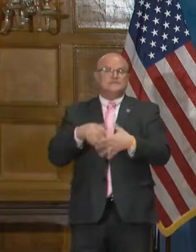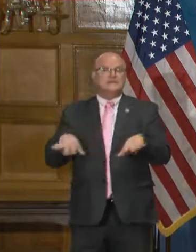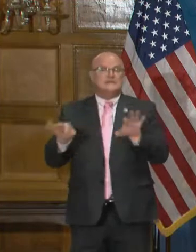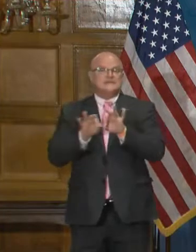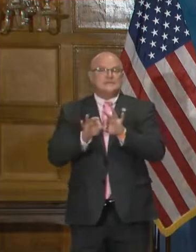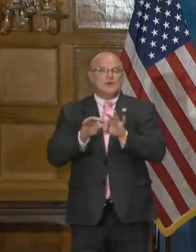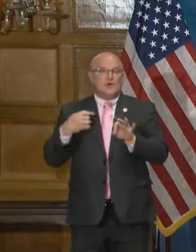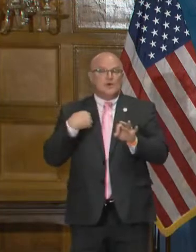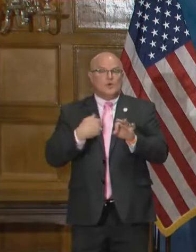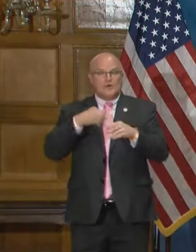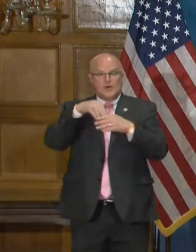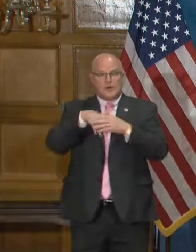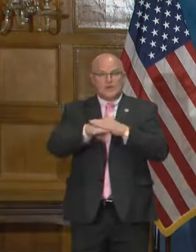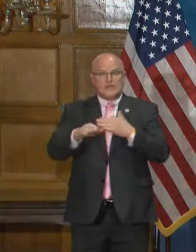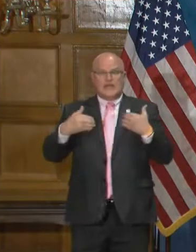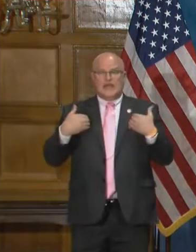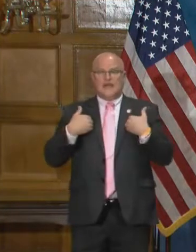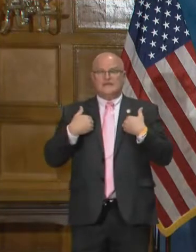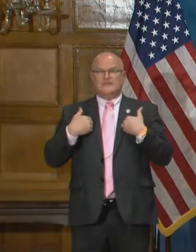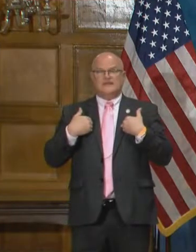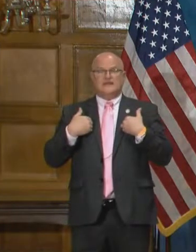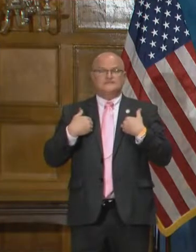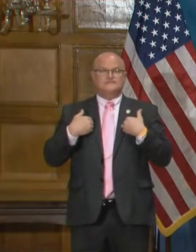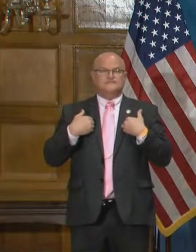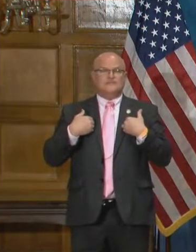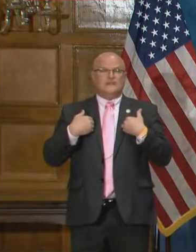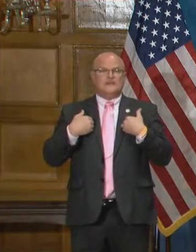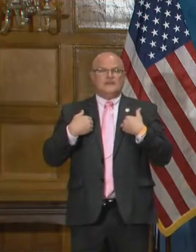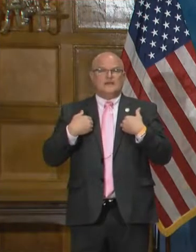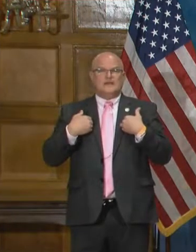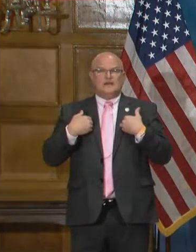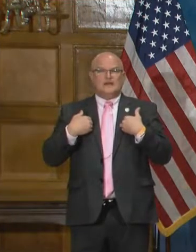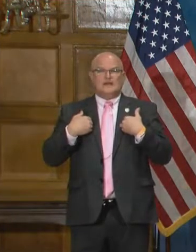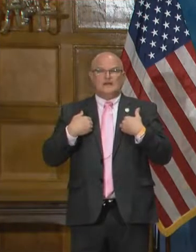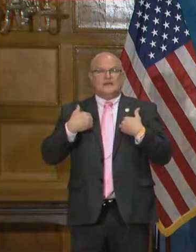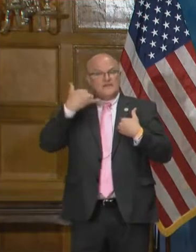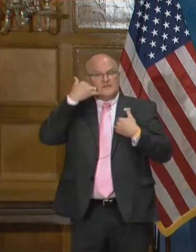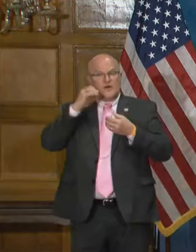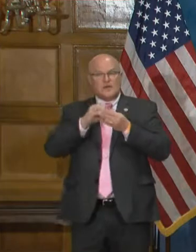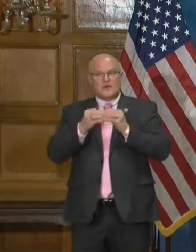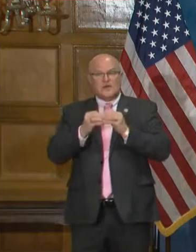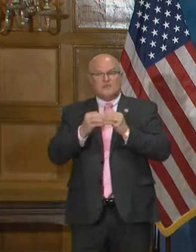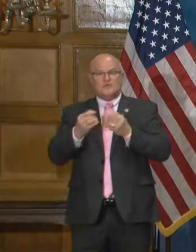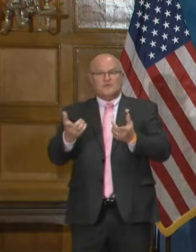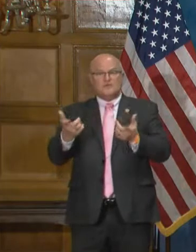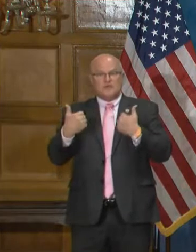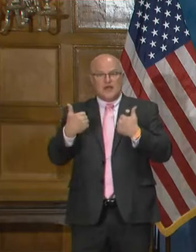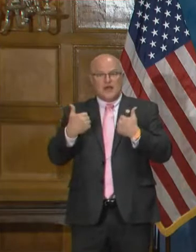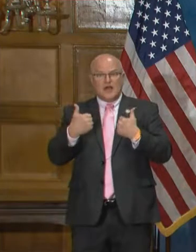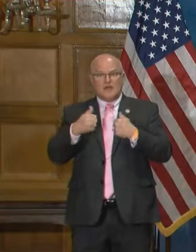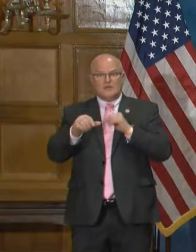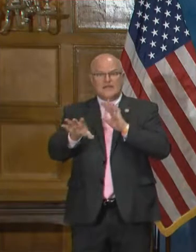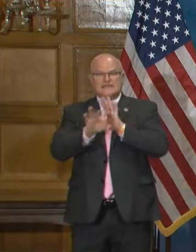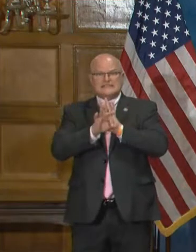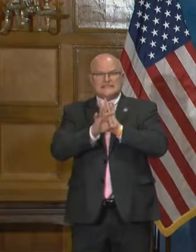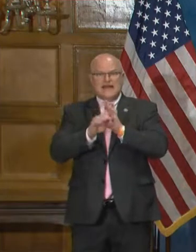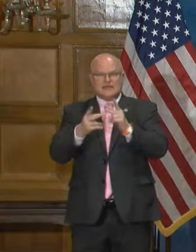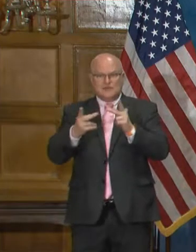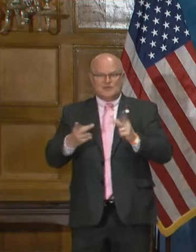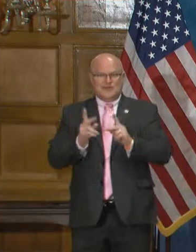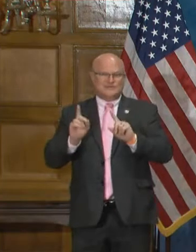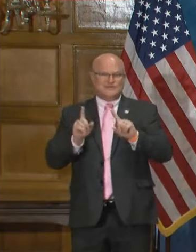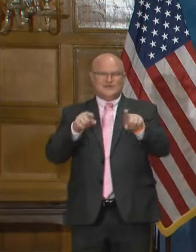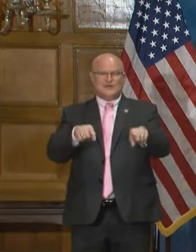as we go into having a, uh, toll free number that you can come and they can assign you someplace,